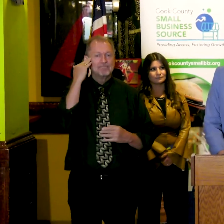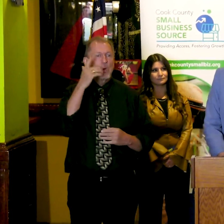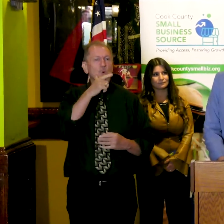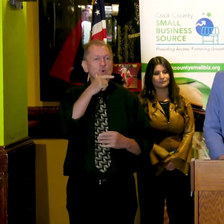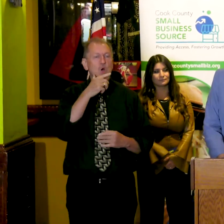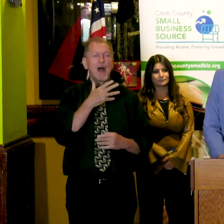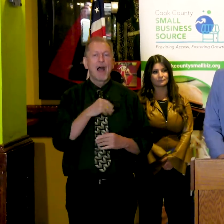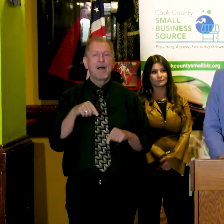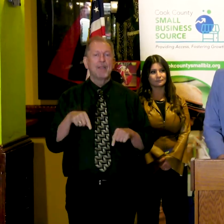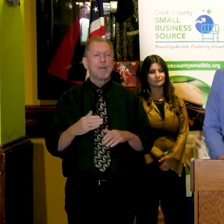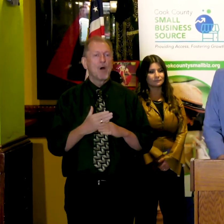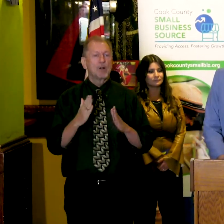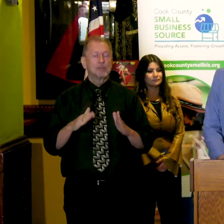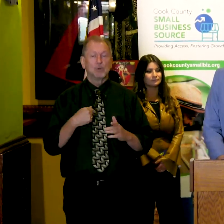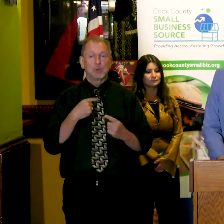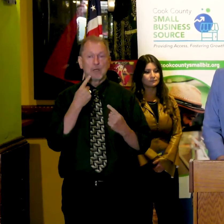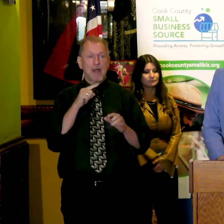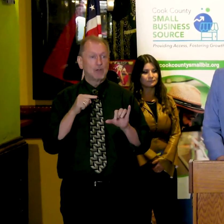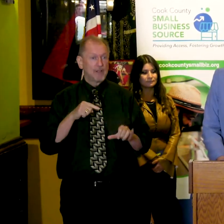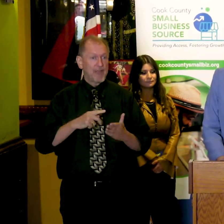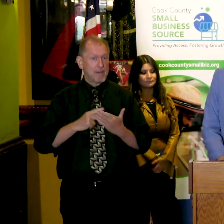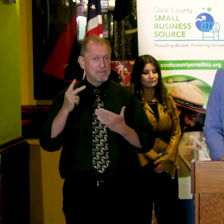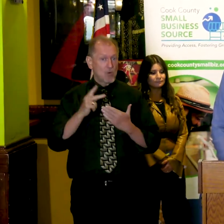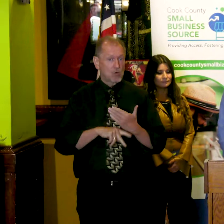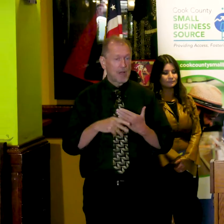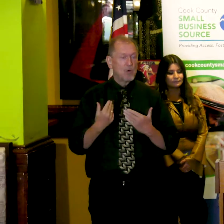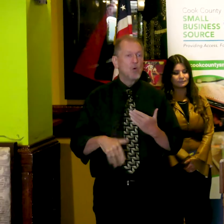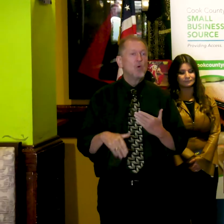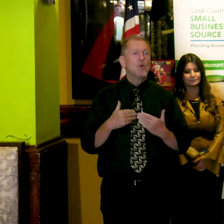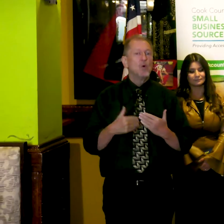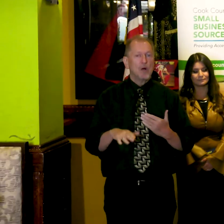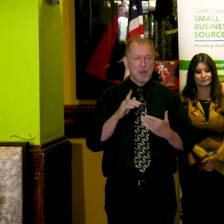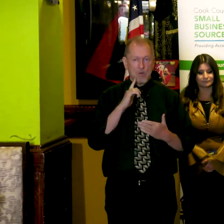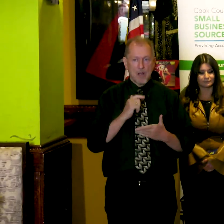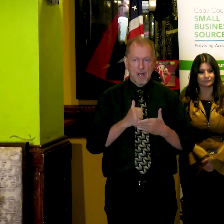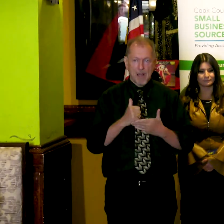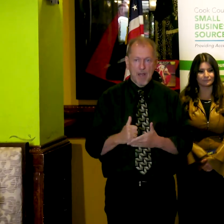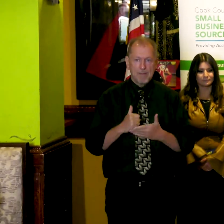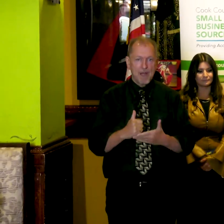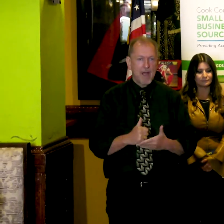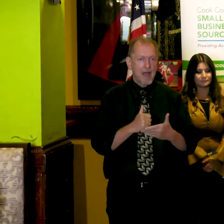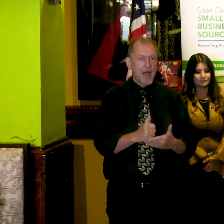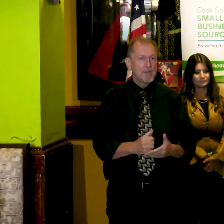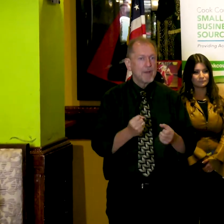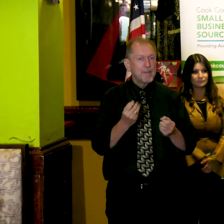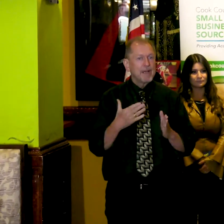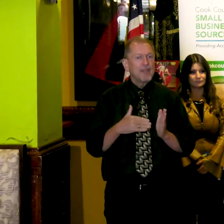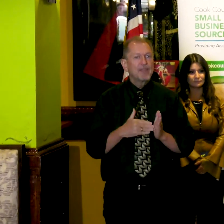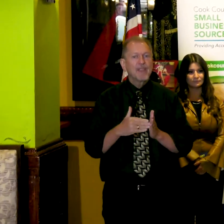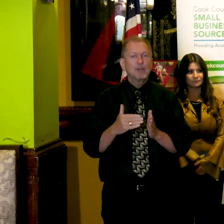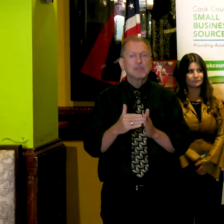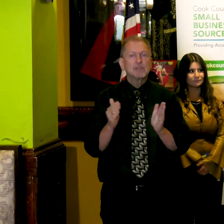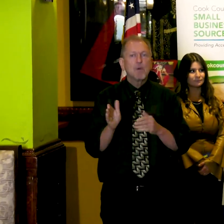occasion when we announce a program that will be life-changing for thousands of Cook County small business owners.